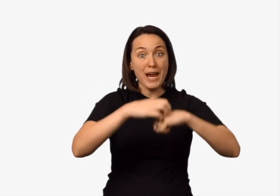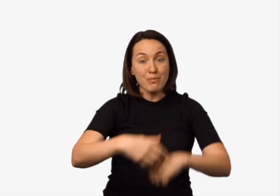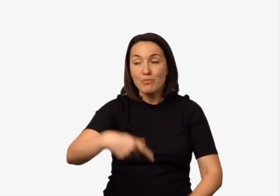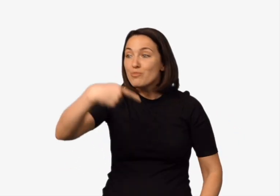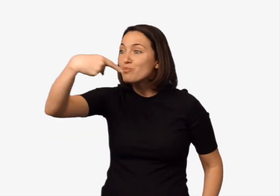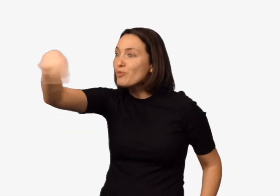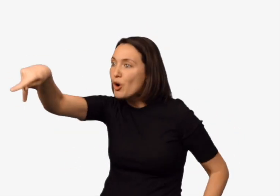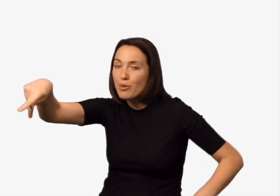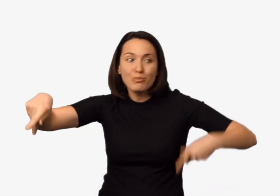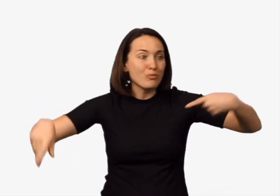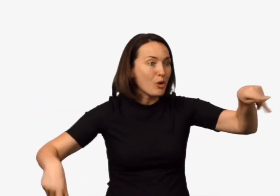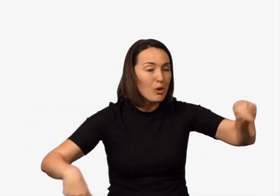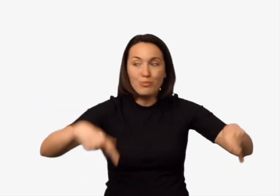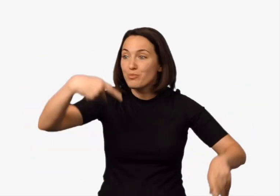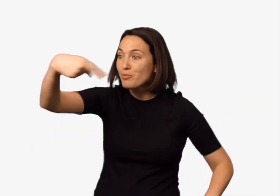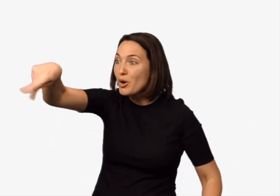purple, purple, purple.